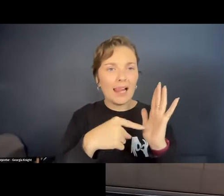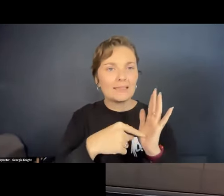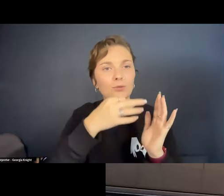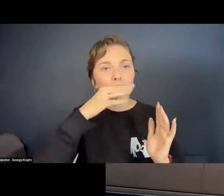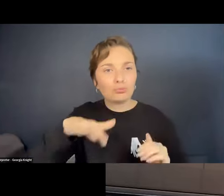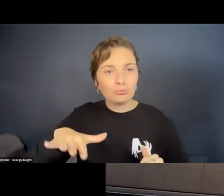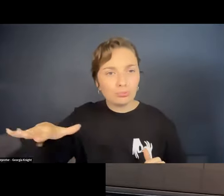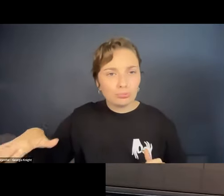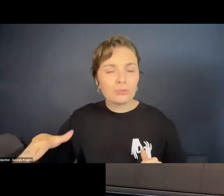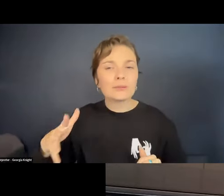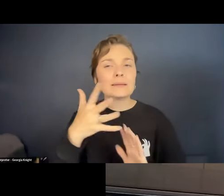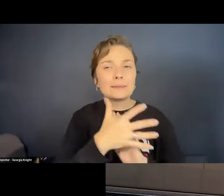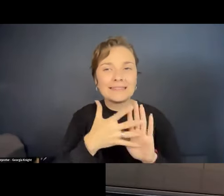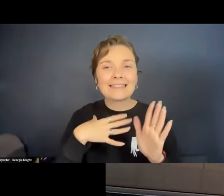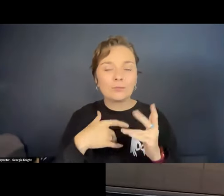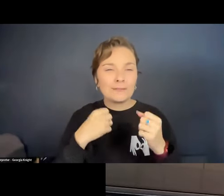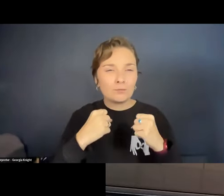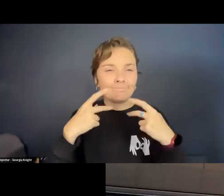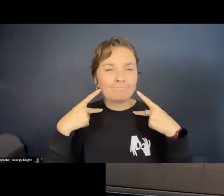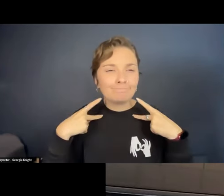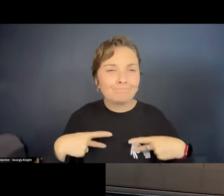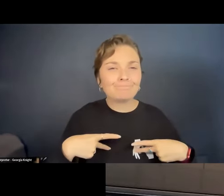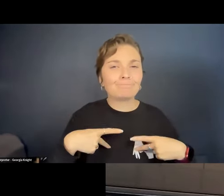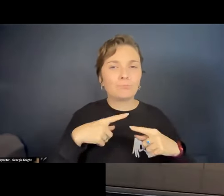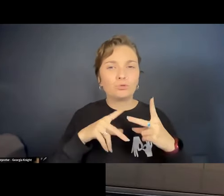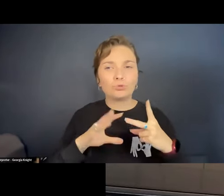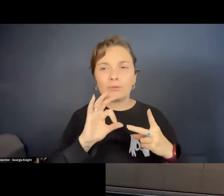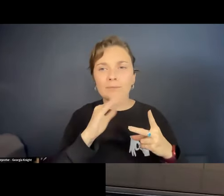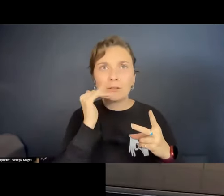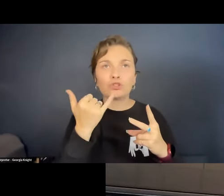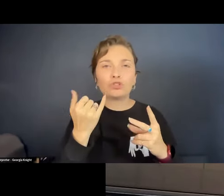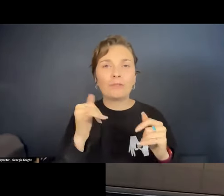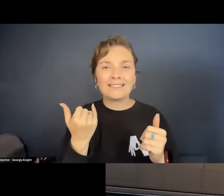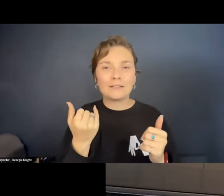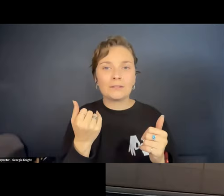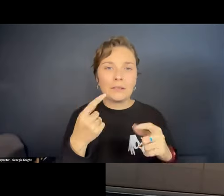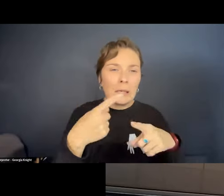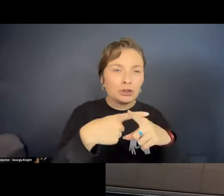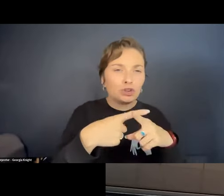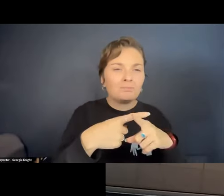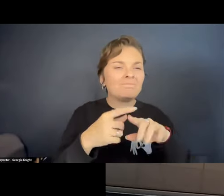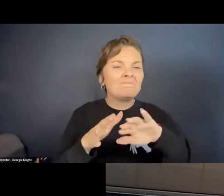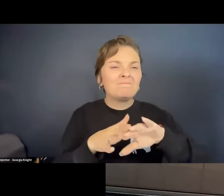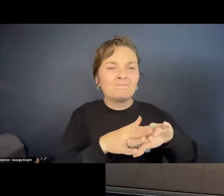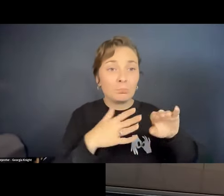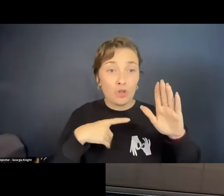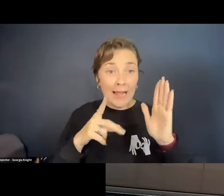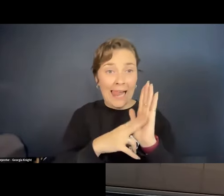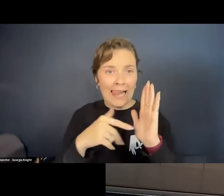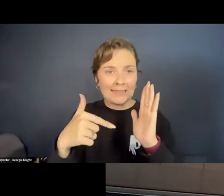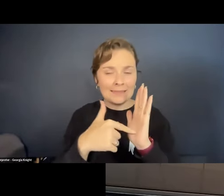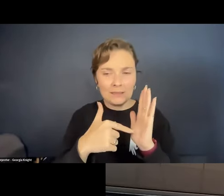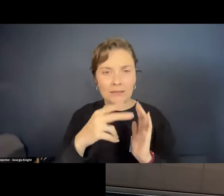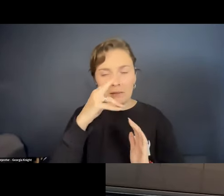which meant it needed to be really physical and not necessarily just rely on English, because in the NT so many young